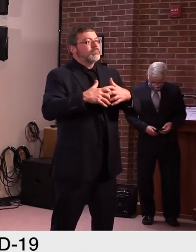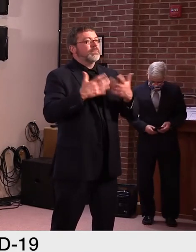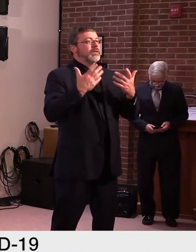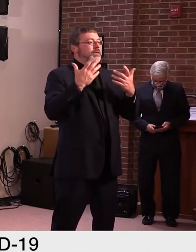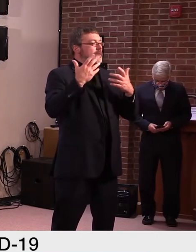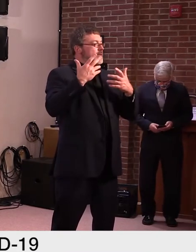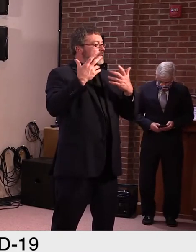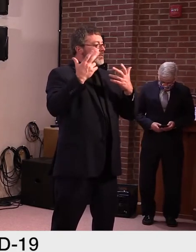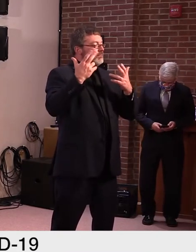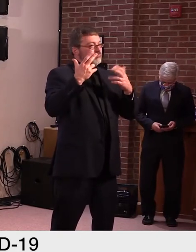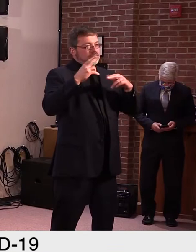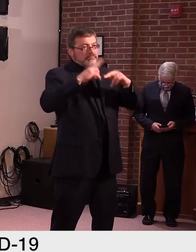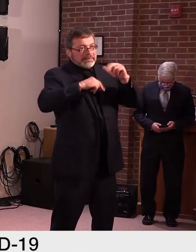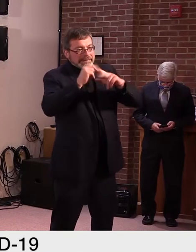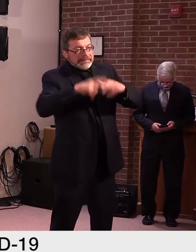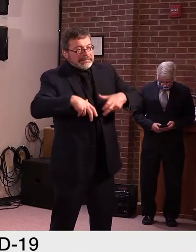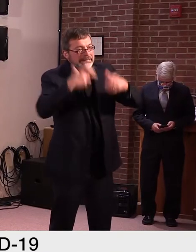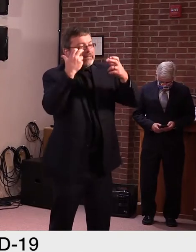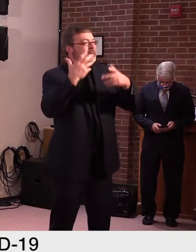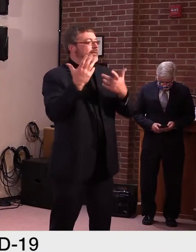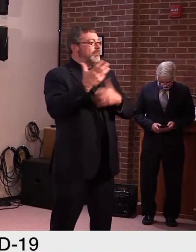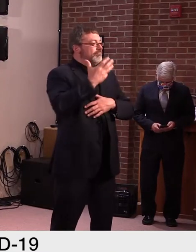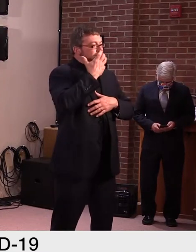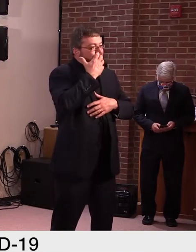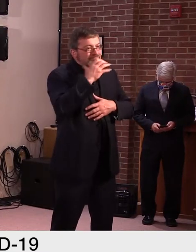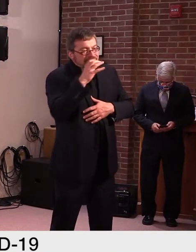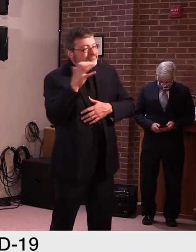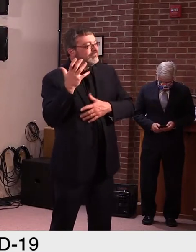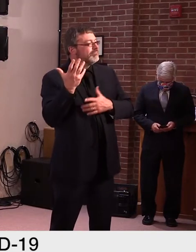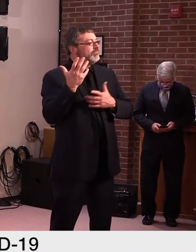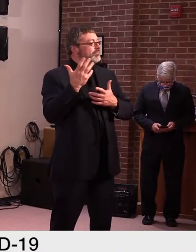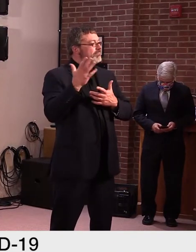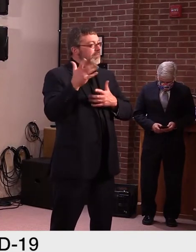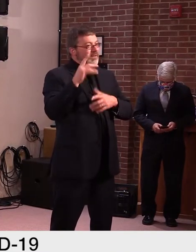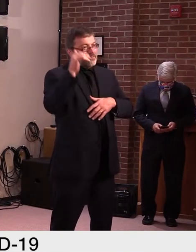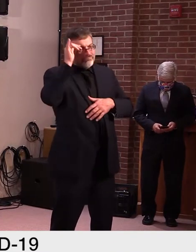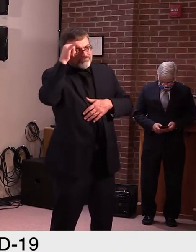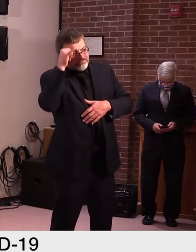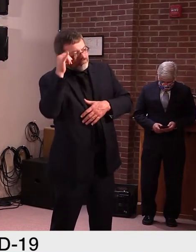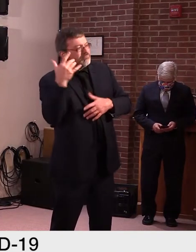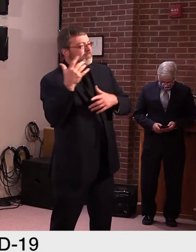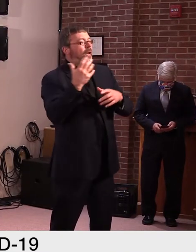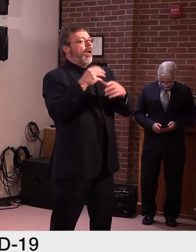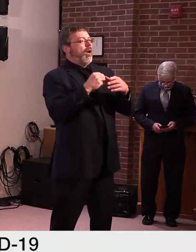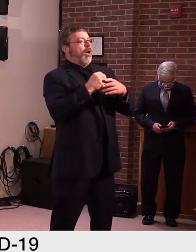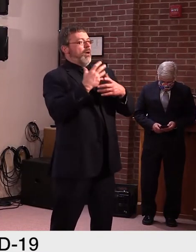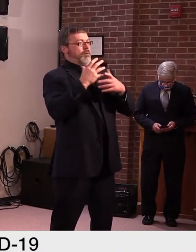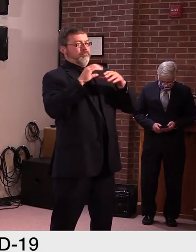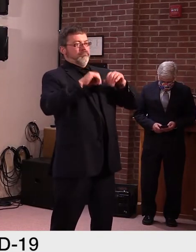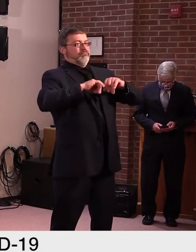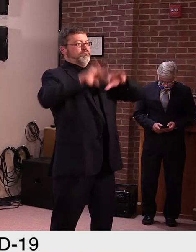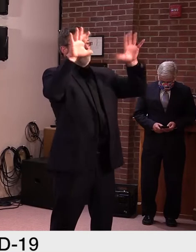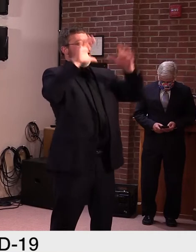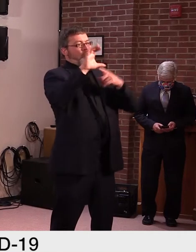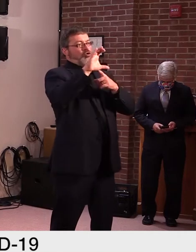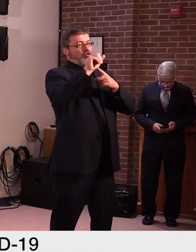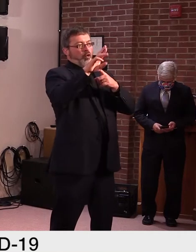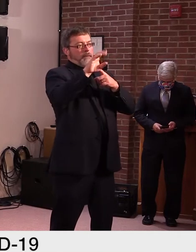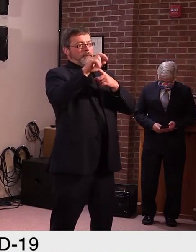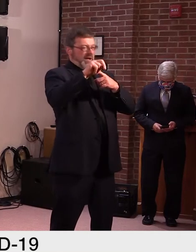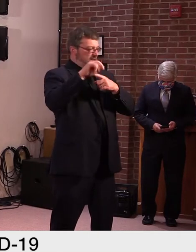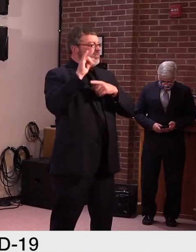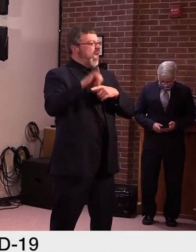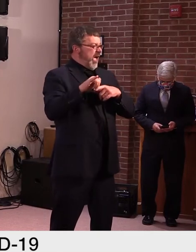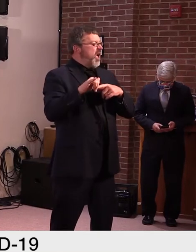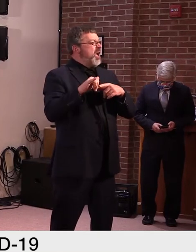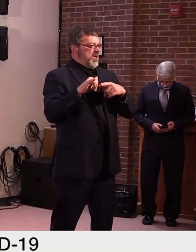facility in your garage and leaving it running. bad things happen, uh, when, when you do that, when you think, consider,